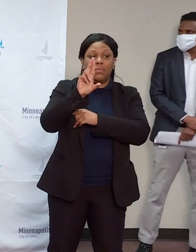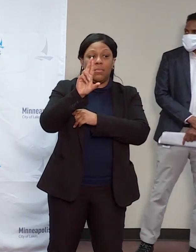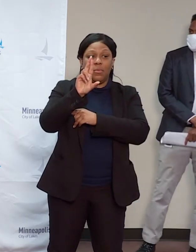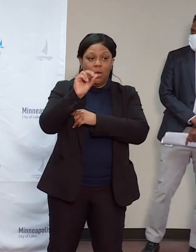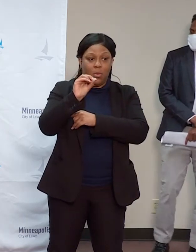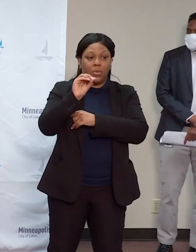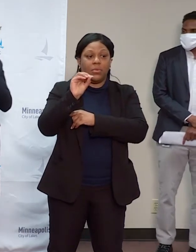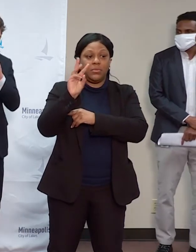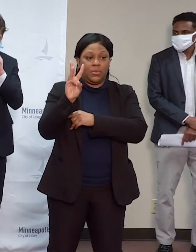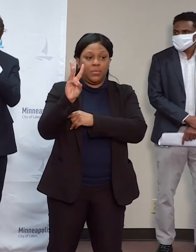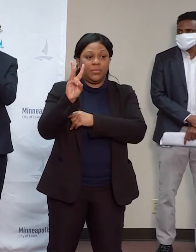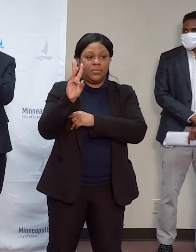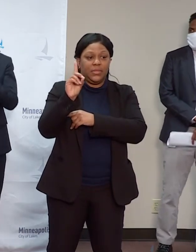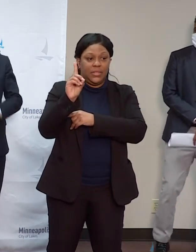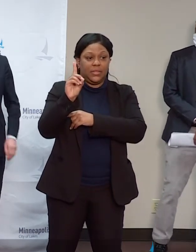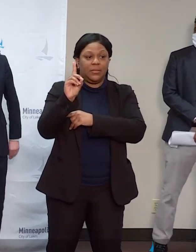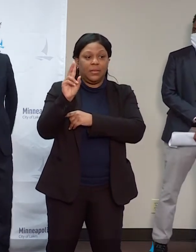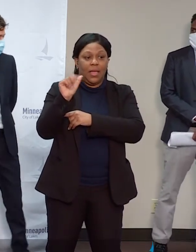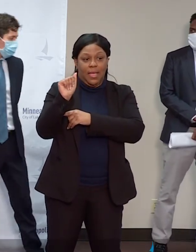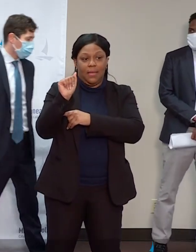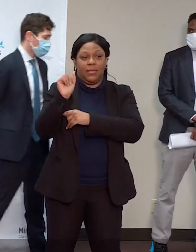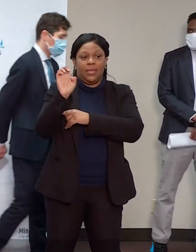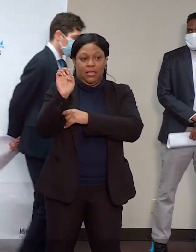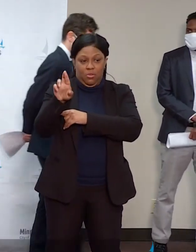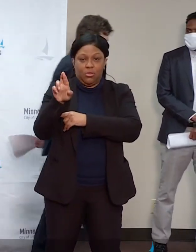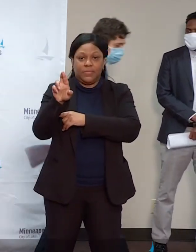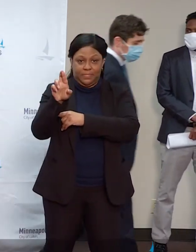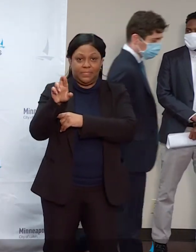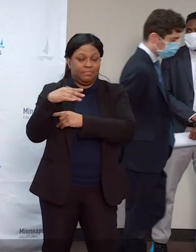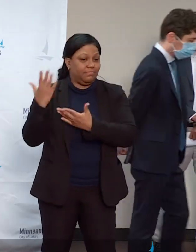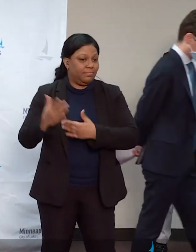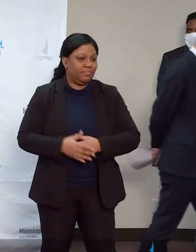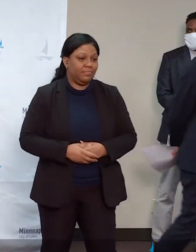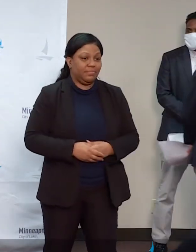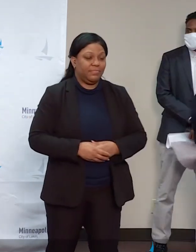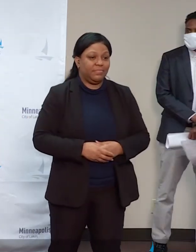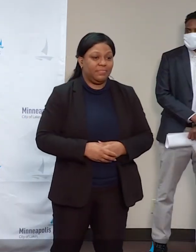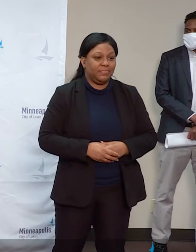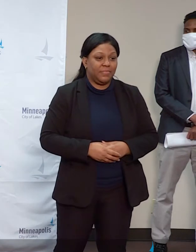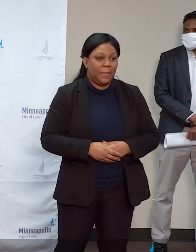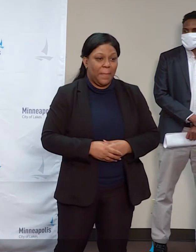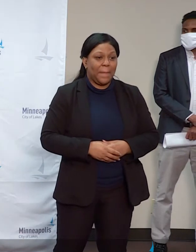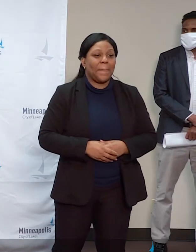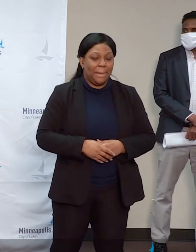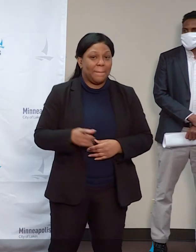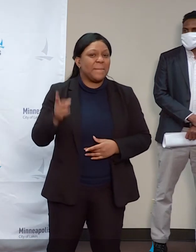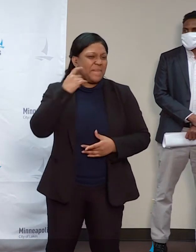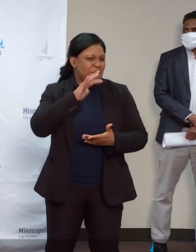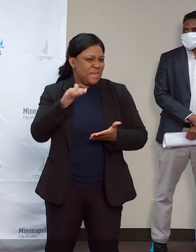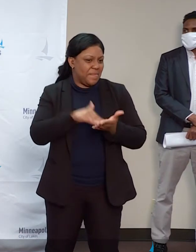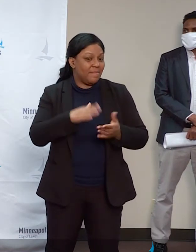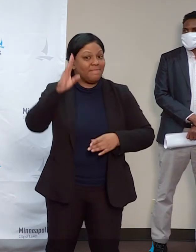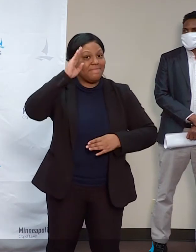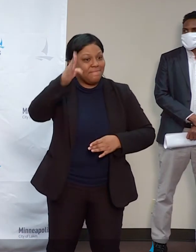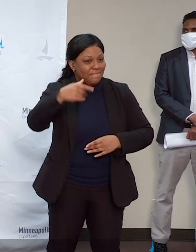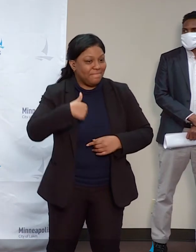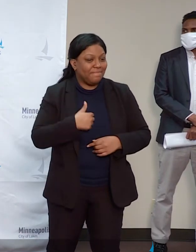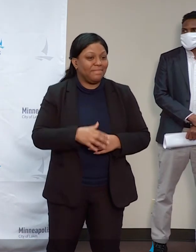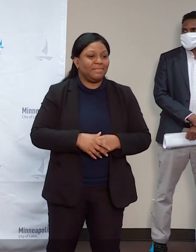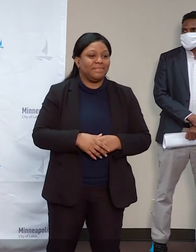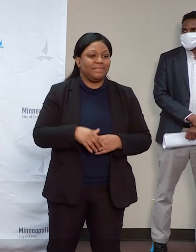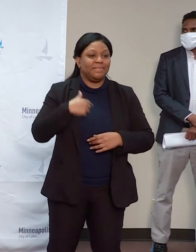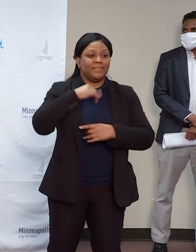Thank you, mayor. Good morning. My name is Jim Rauder. Uh, that's spelled R-O-W-A-D-E-R. And I just want to provide a little high level